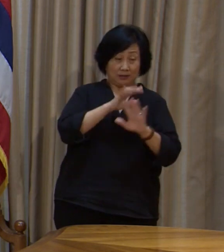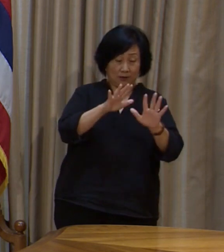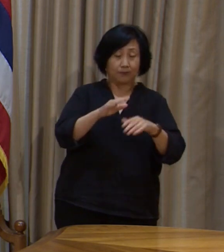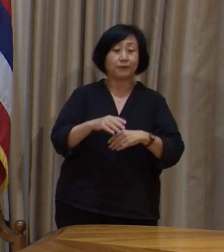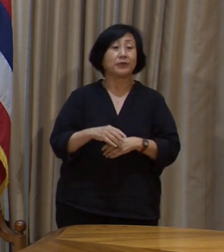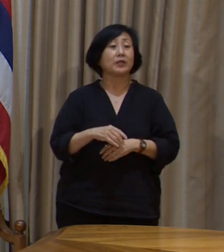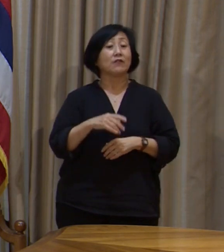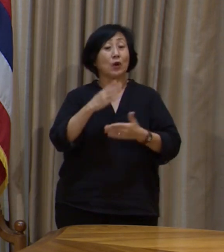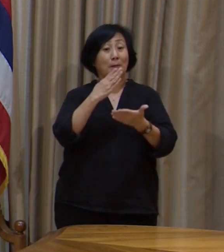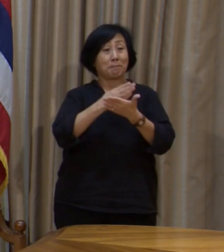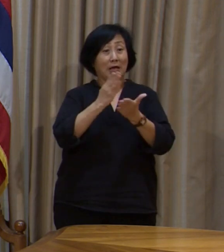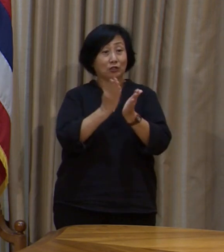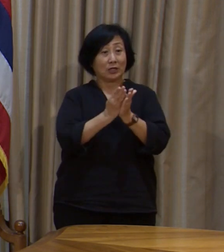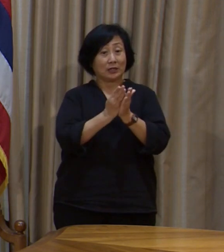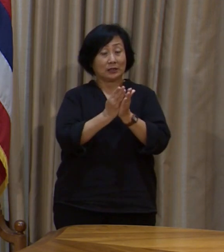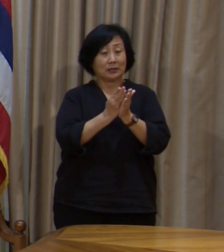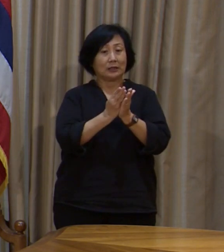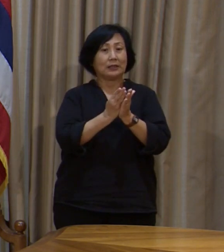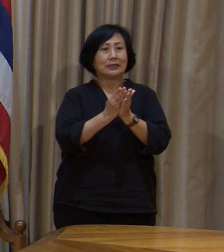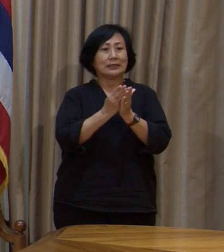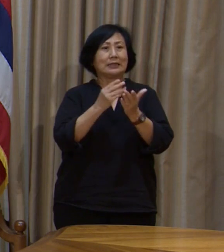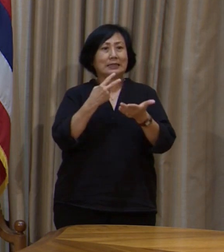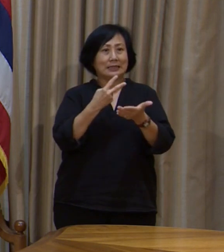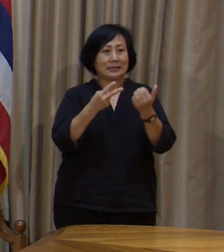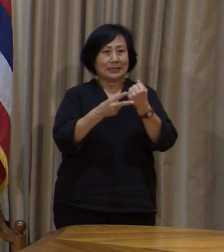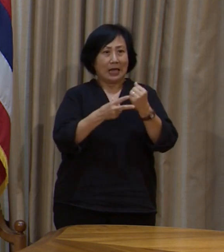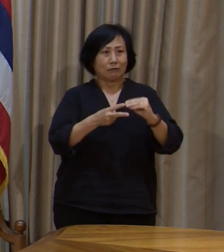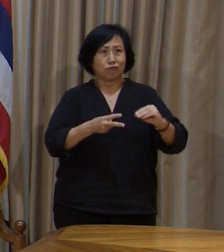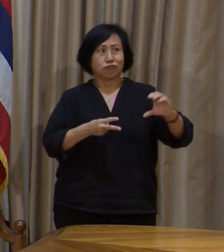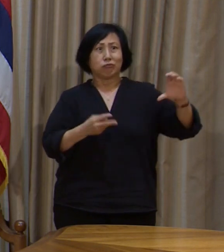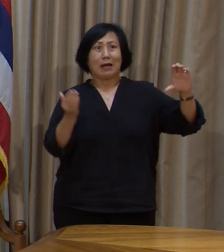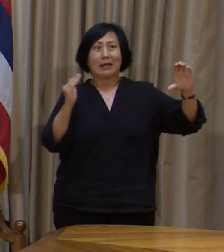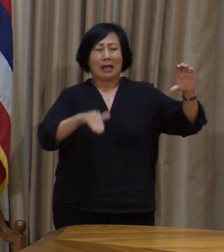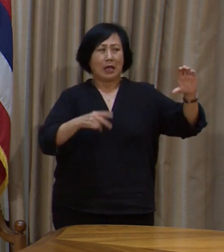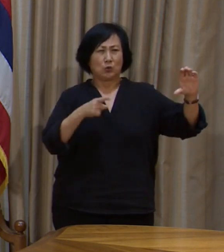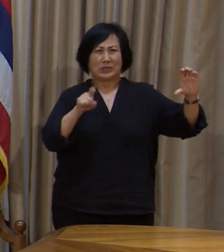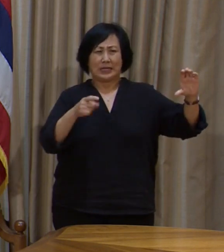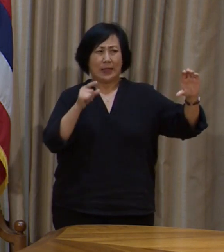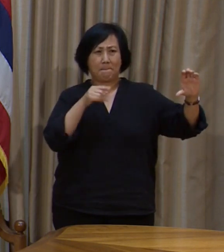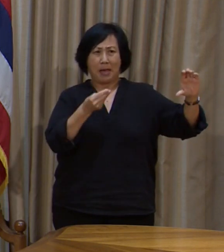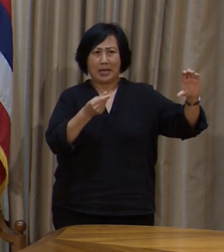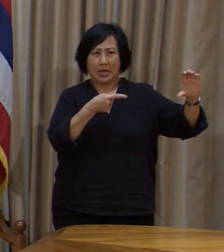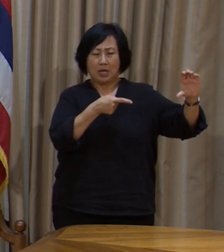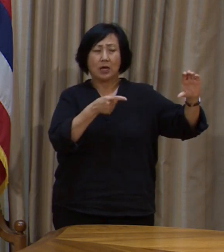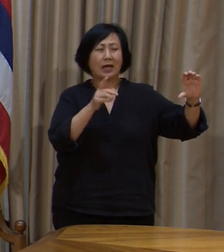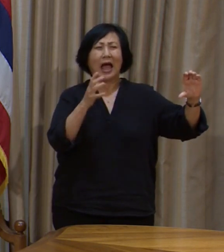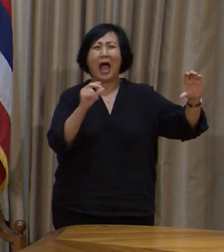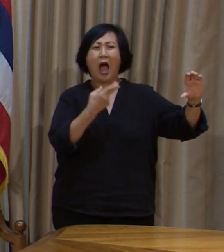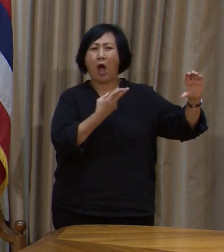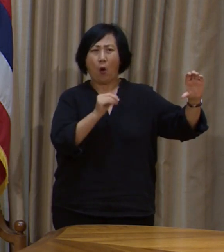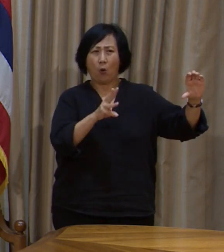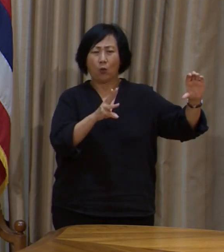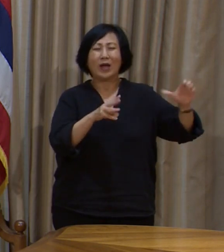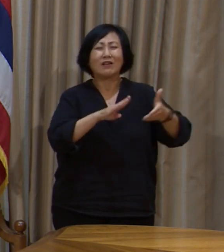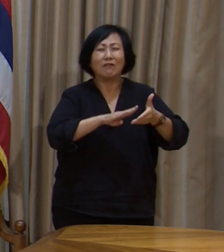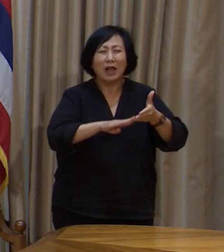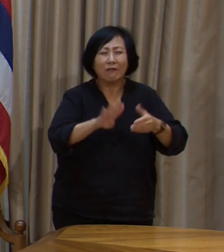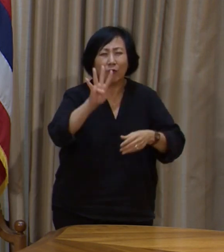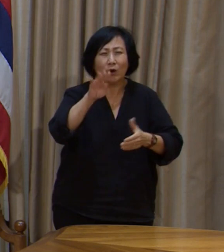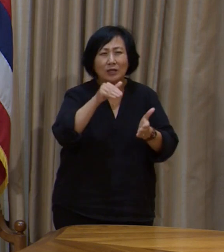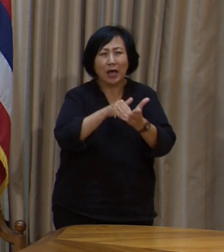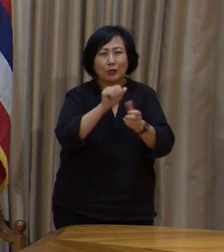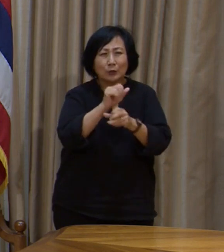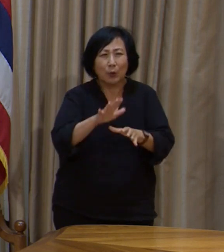budget reduction that we need, we would have to lay off more than 4,000 employees.